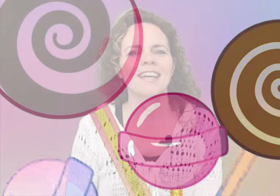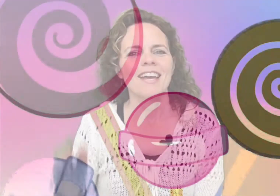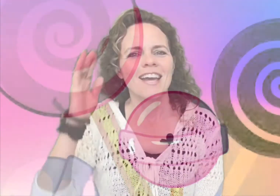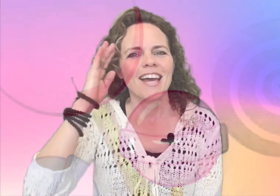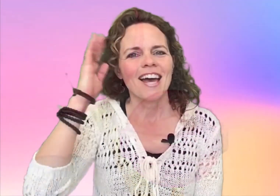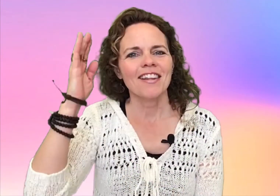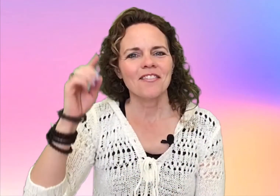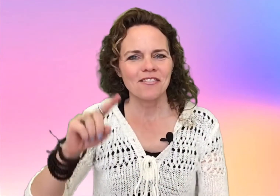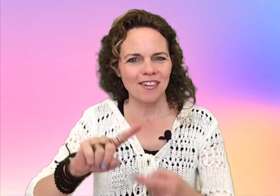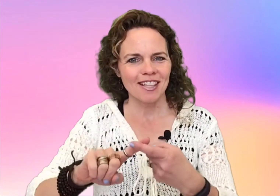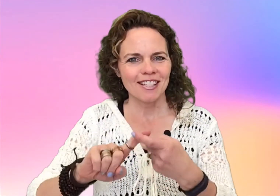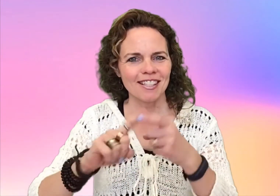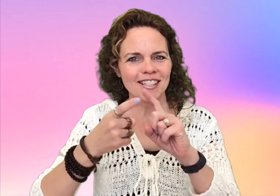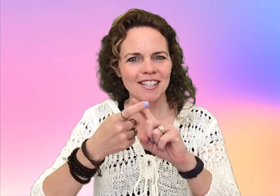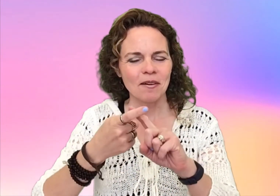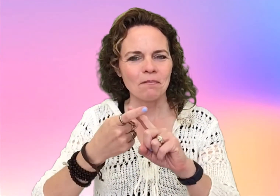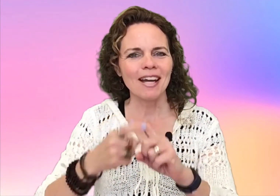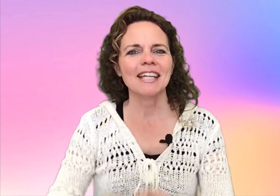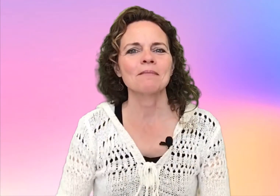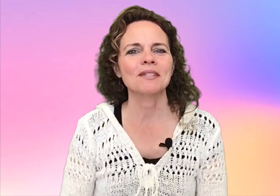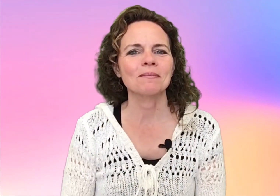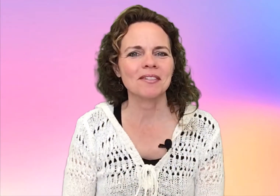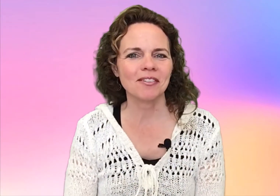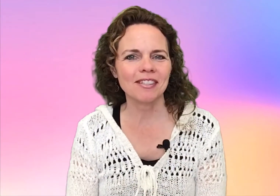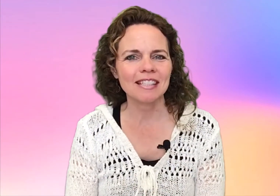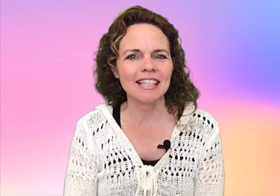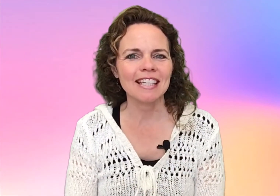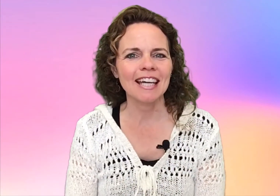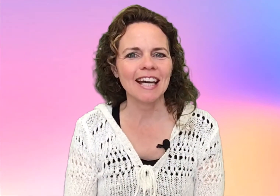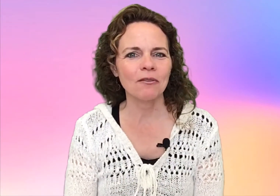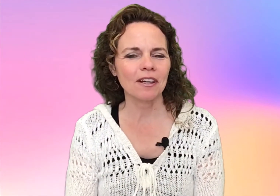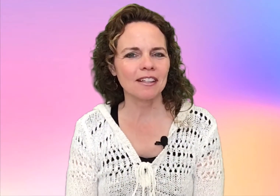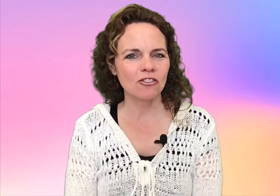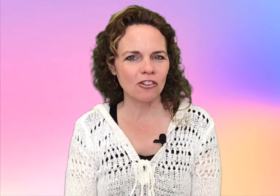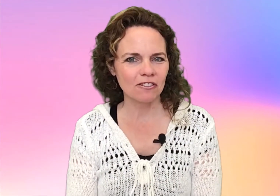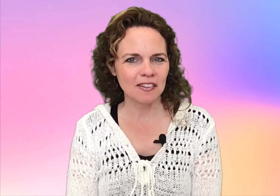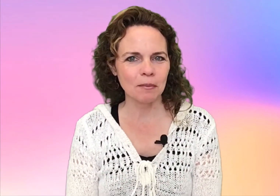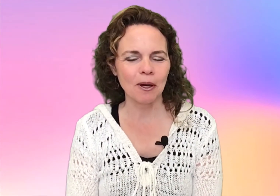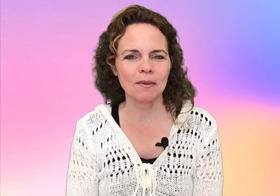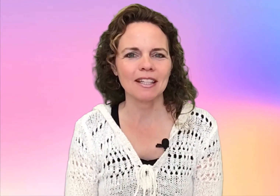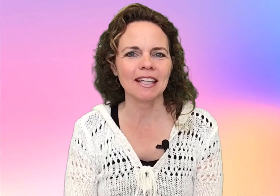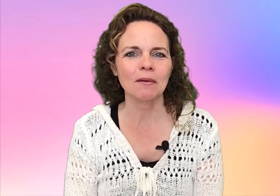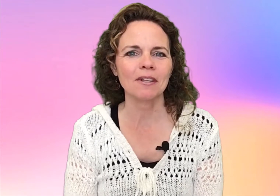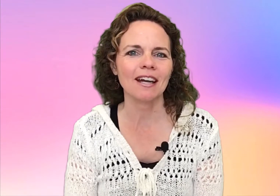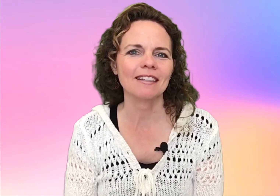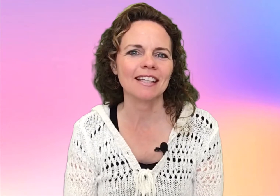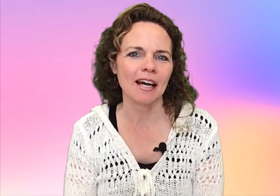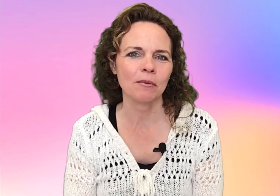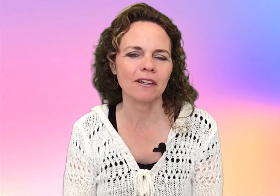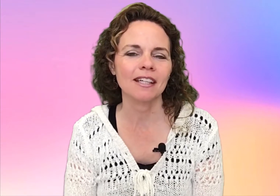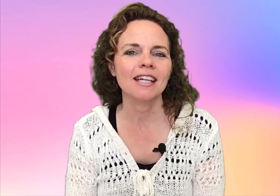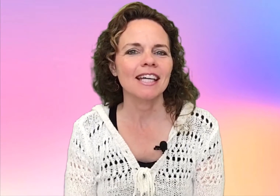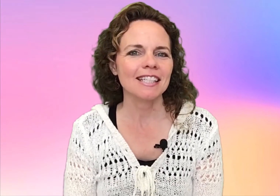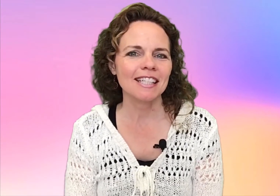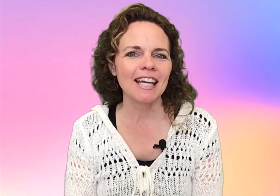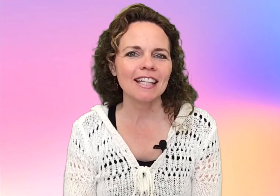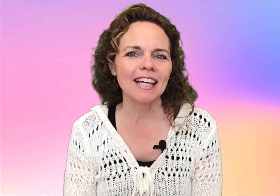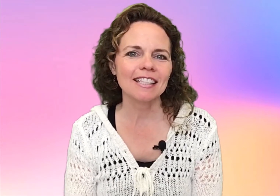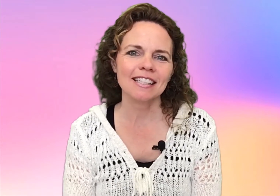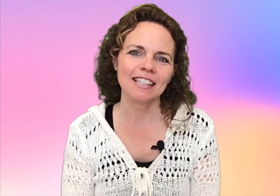Hello friends, my name is Miss Kristen and I work in the Children's Department at the Canberra County Library. Today I'd like to teach